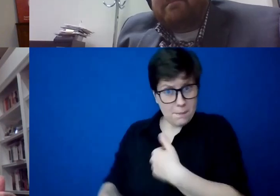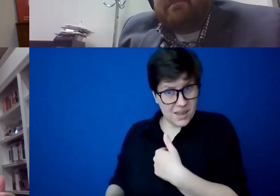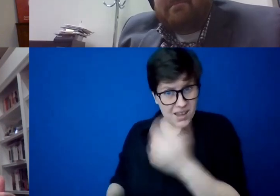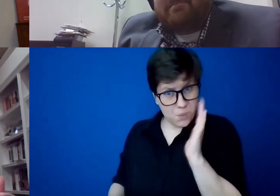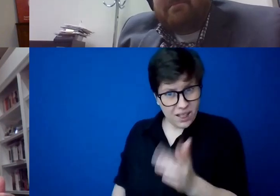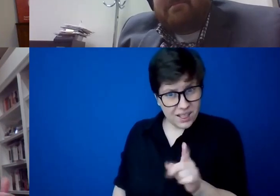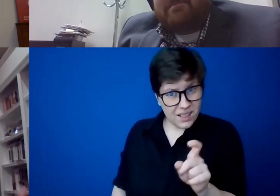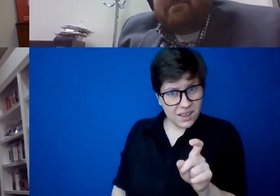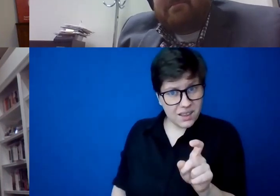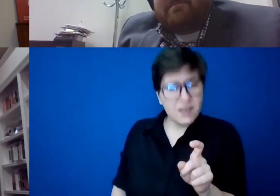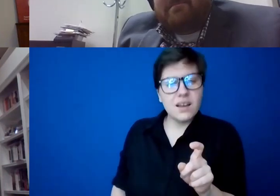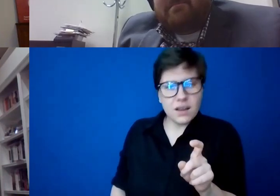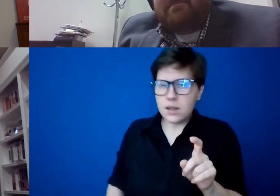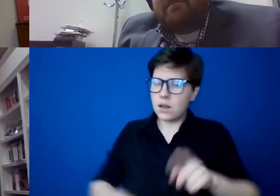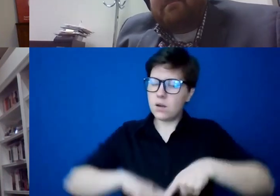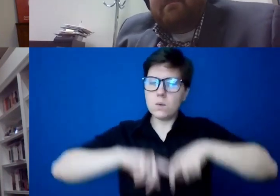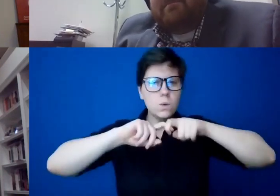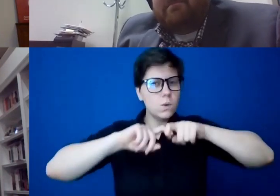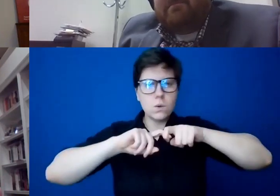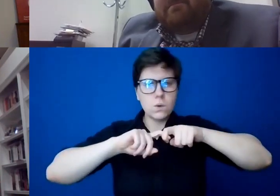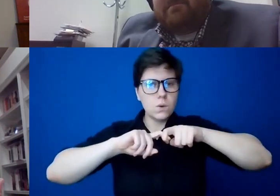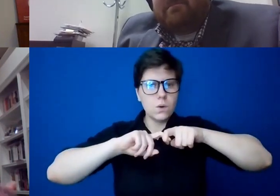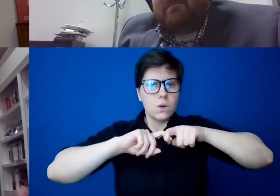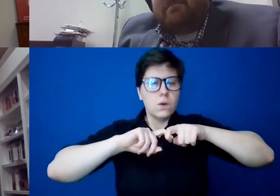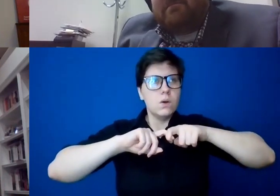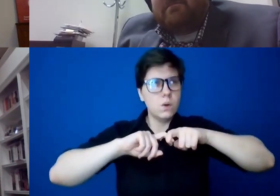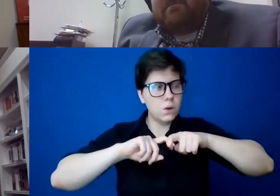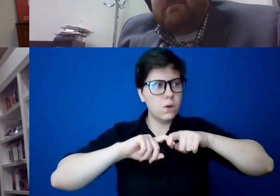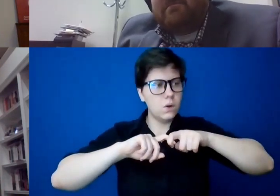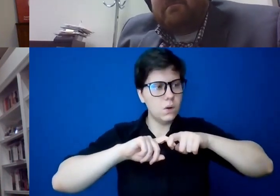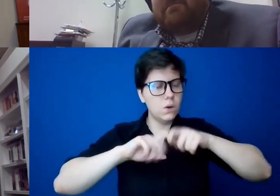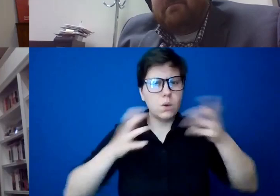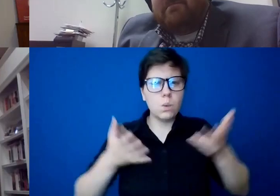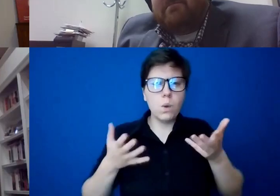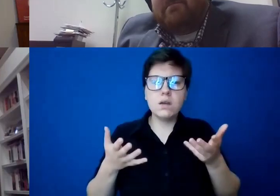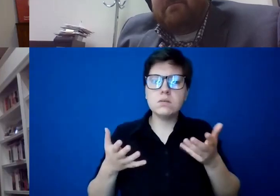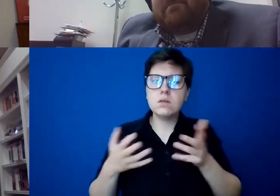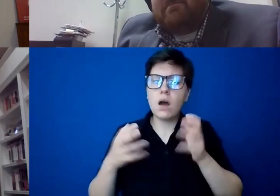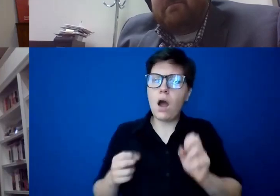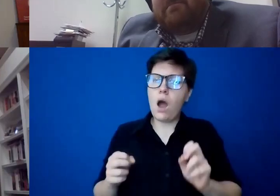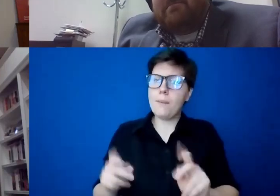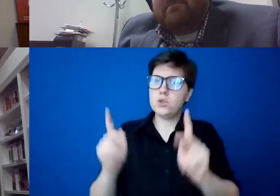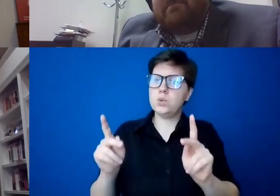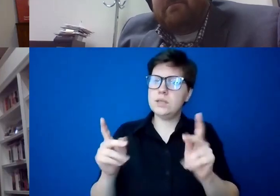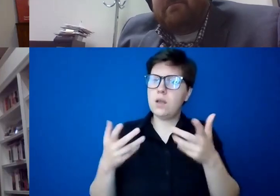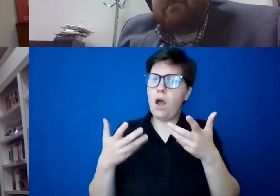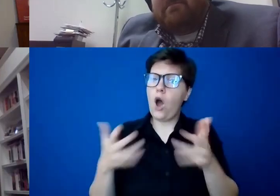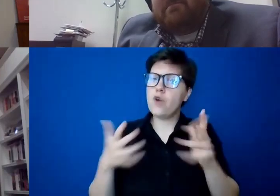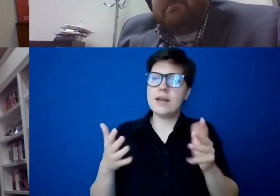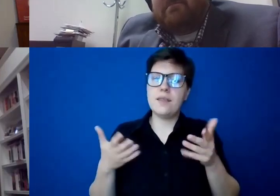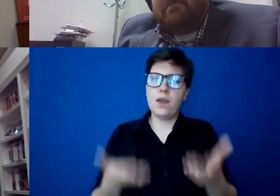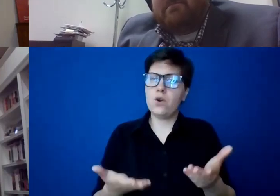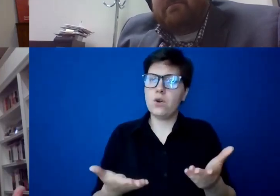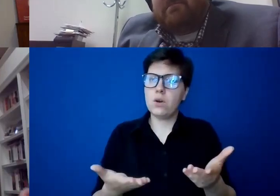take a deep breath and see what opportunities uh, already are presenting themselves.